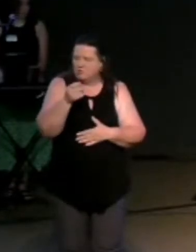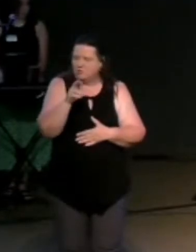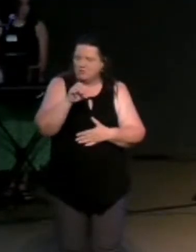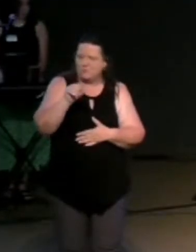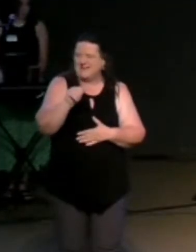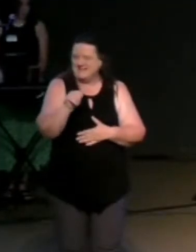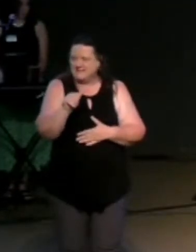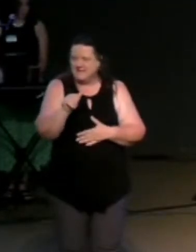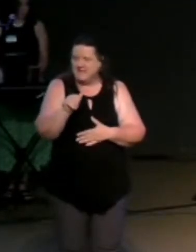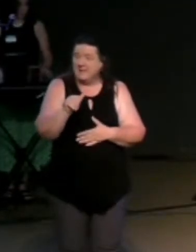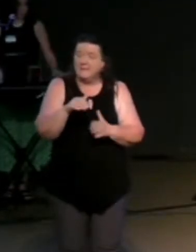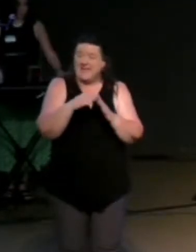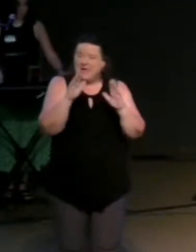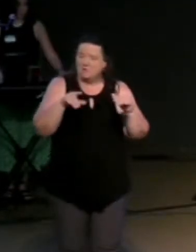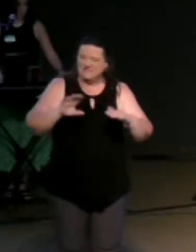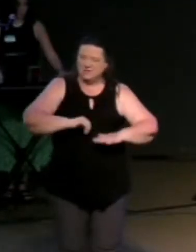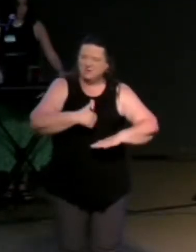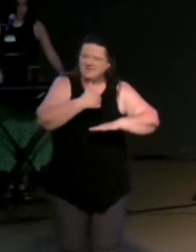founded